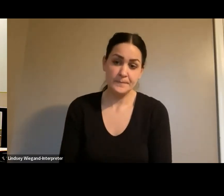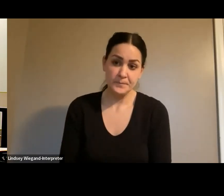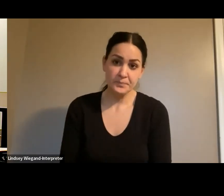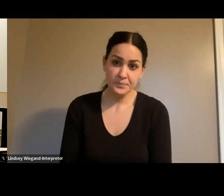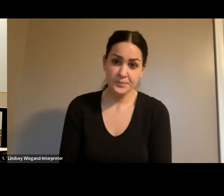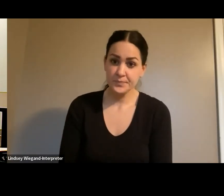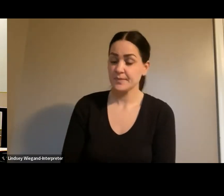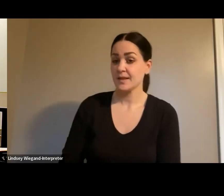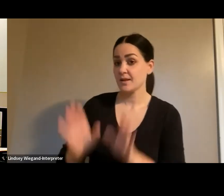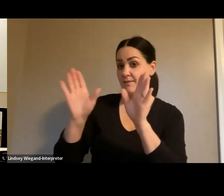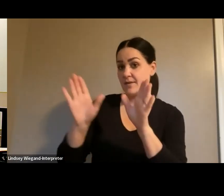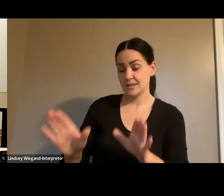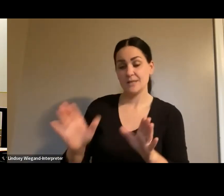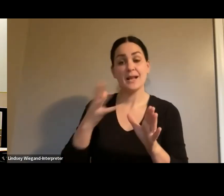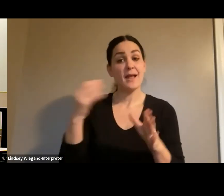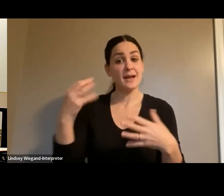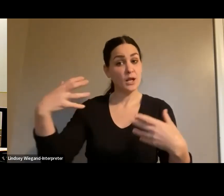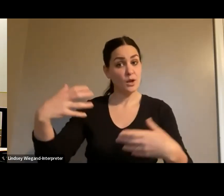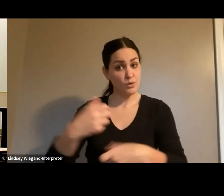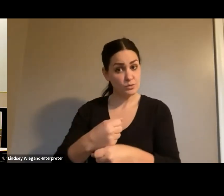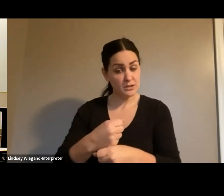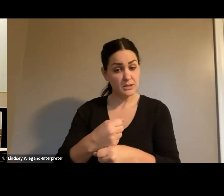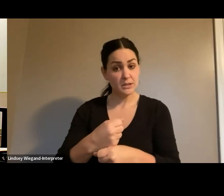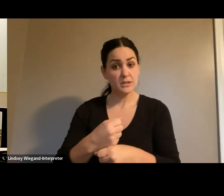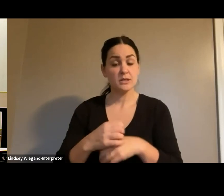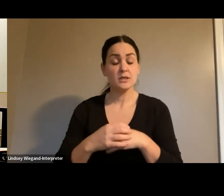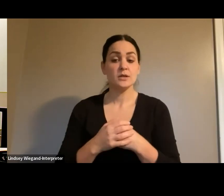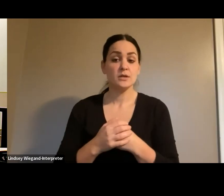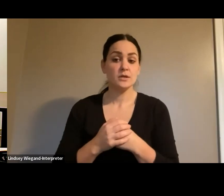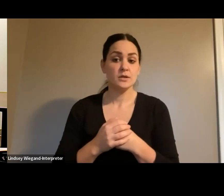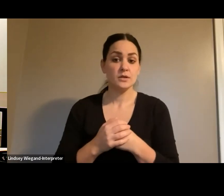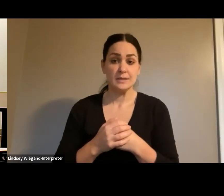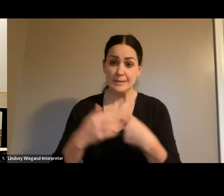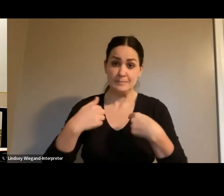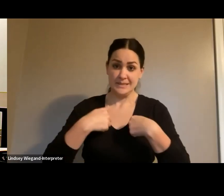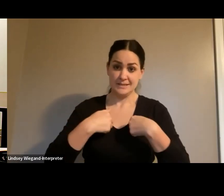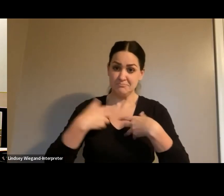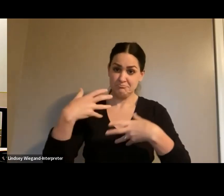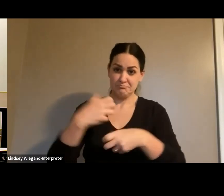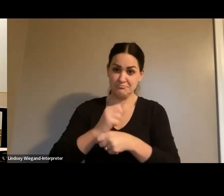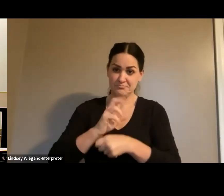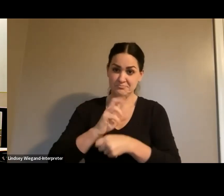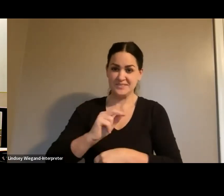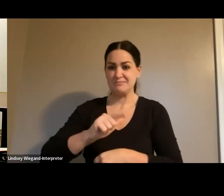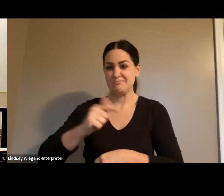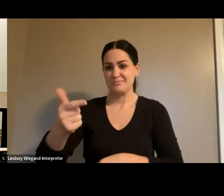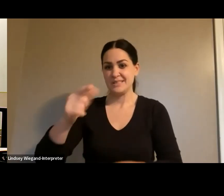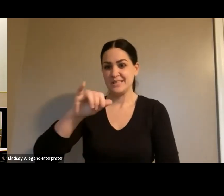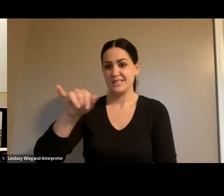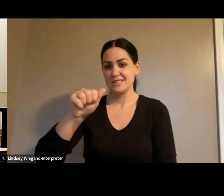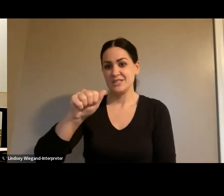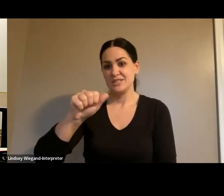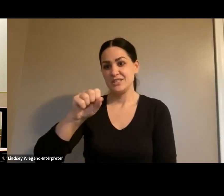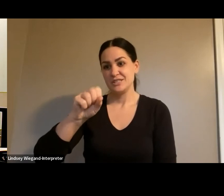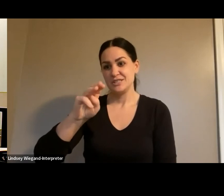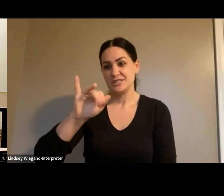Fantastic. Fantastic. And in closing, instead of my, me doing the closing, I would like for Jasmine to do the closing because I